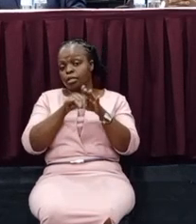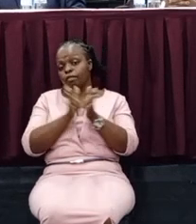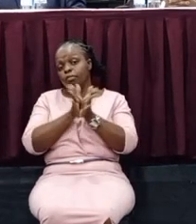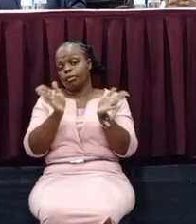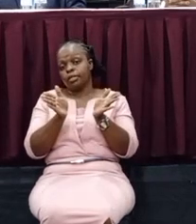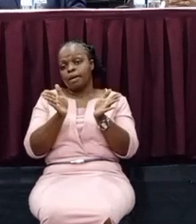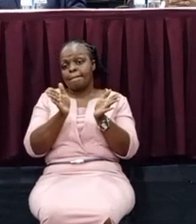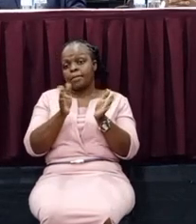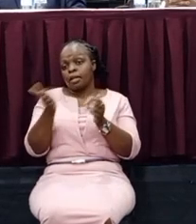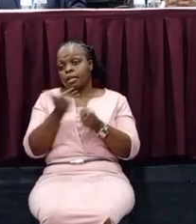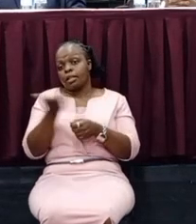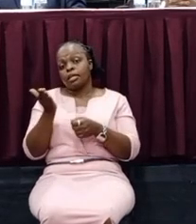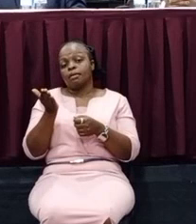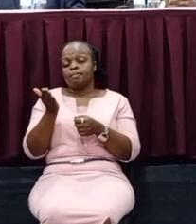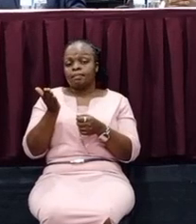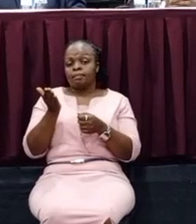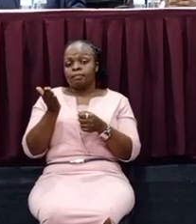The other thing is that last year,